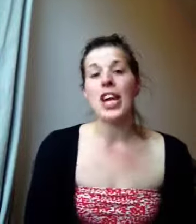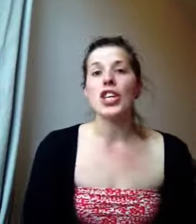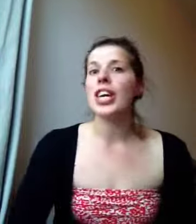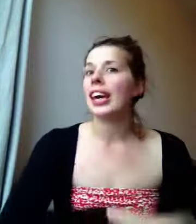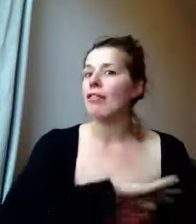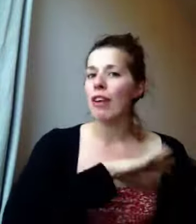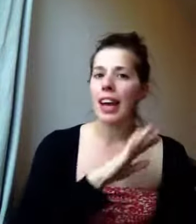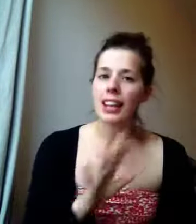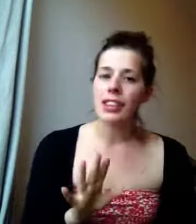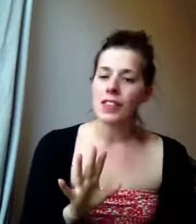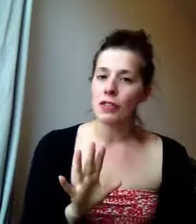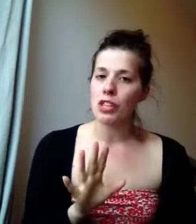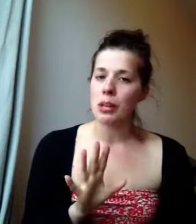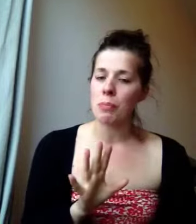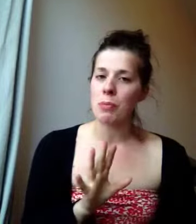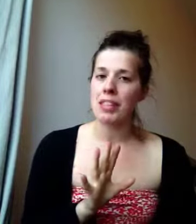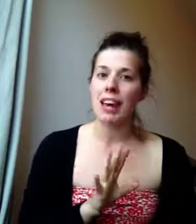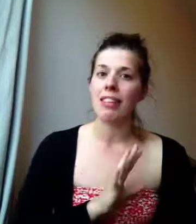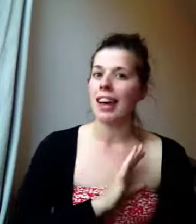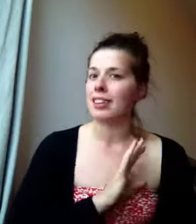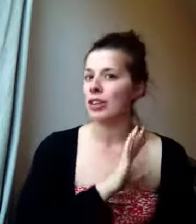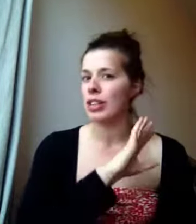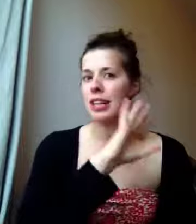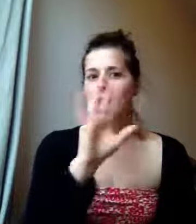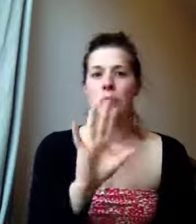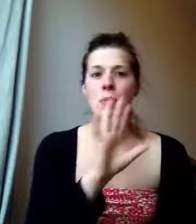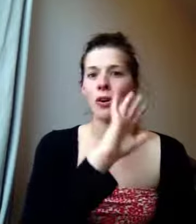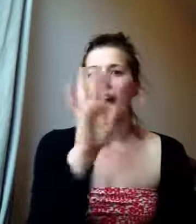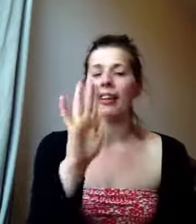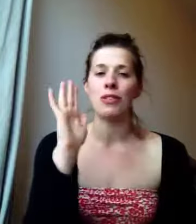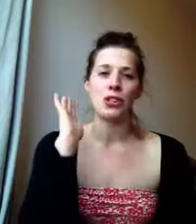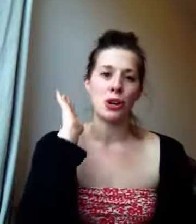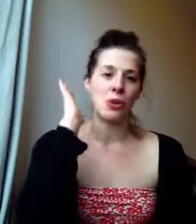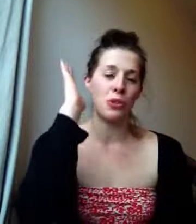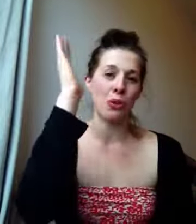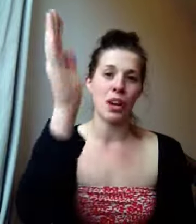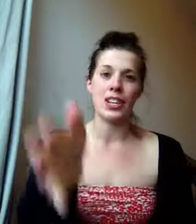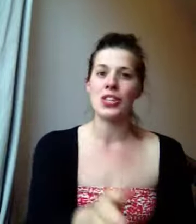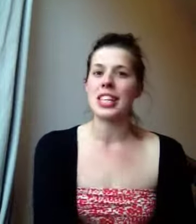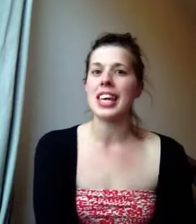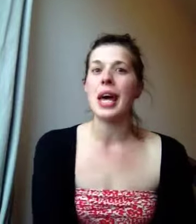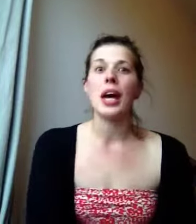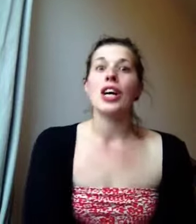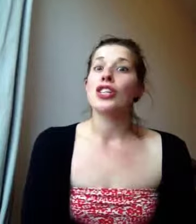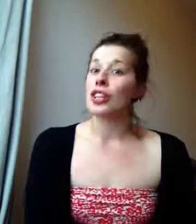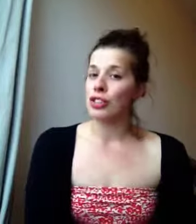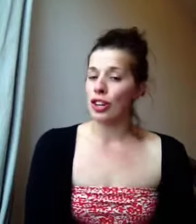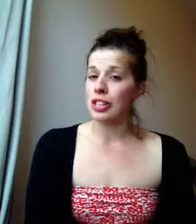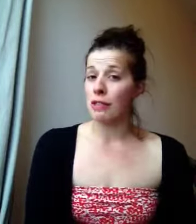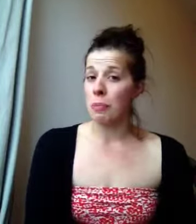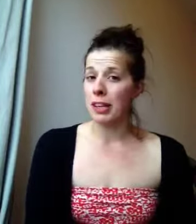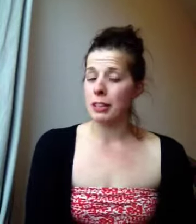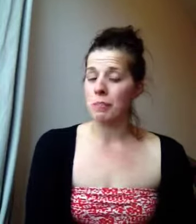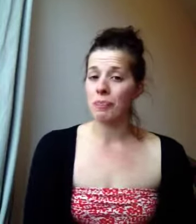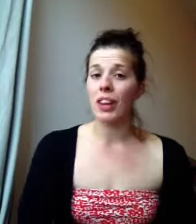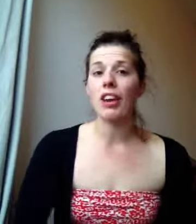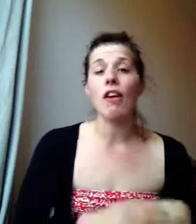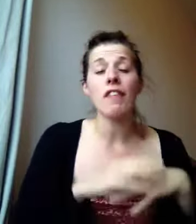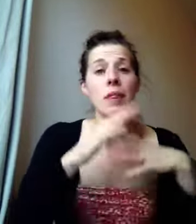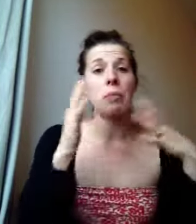You can get a range of different supplements out there. Just go to any supermarket or health food shop or store and you see jars and jars of different pills. And often the